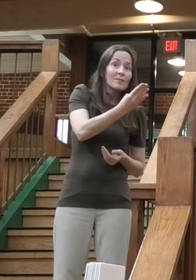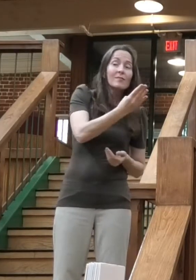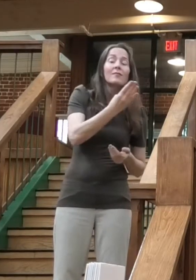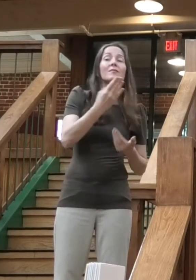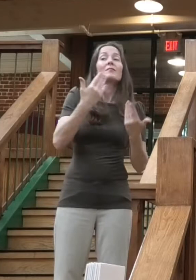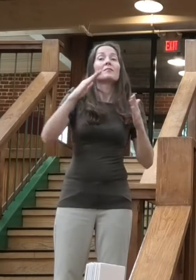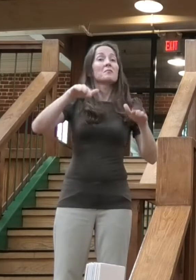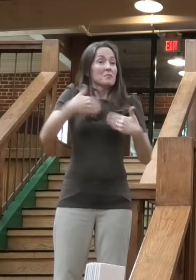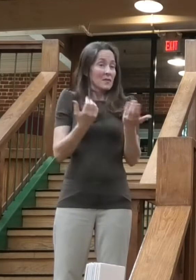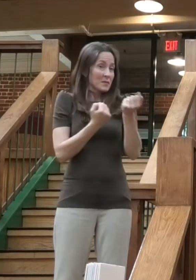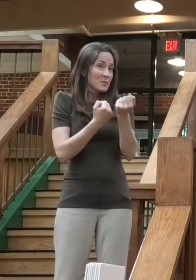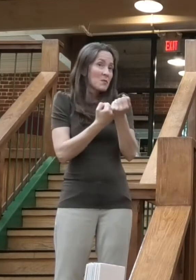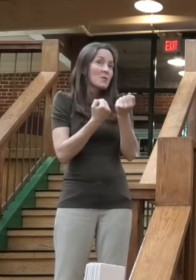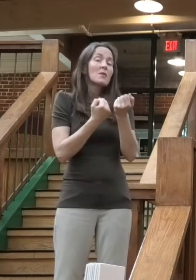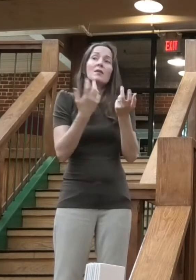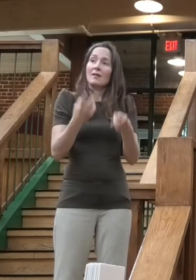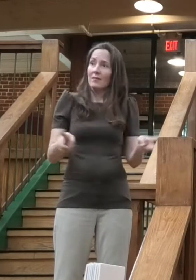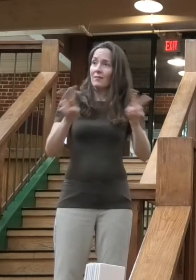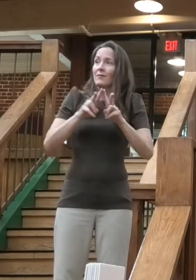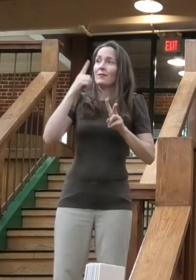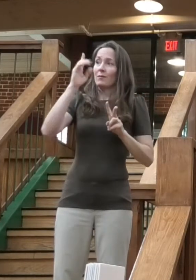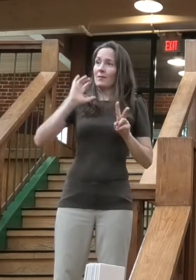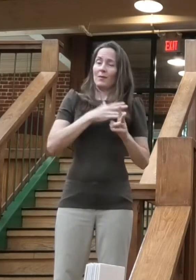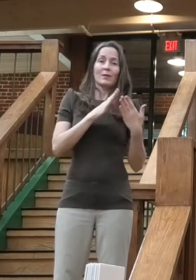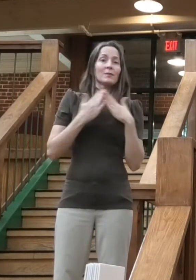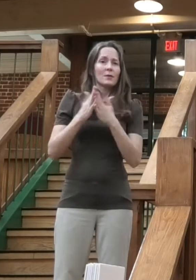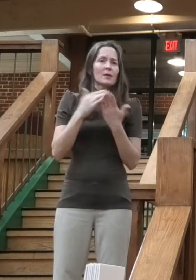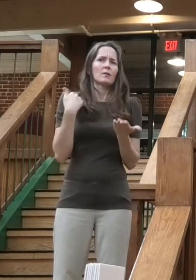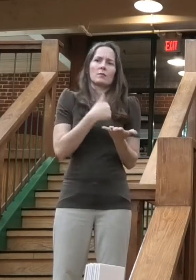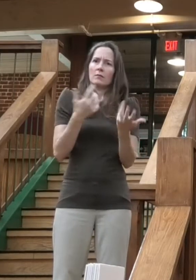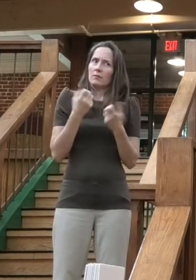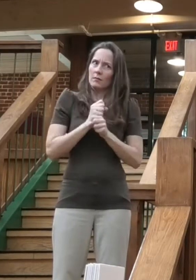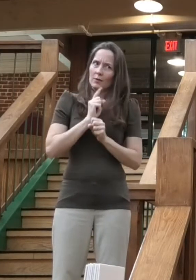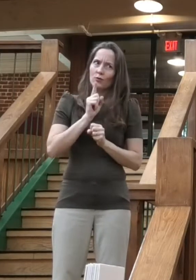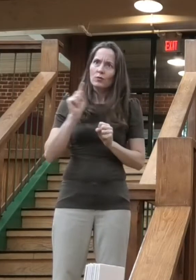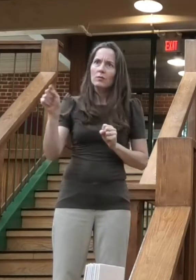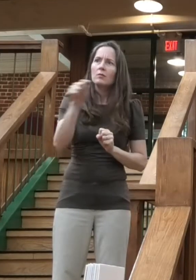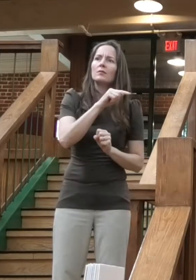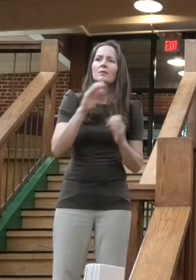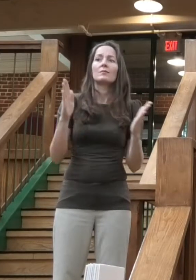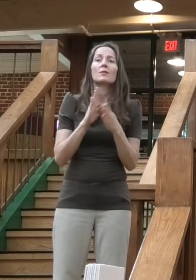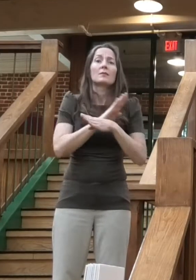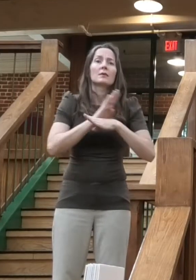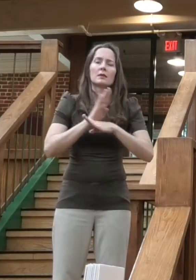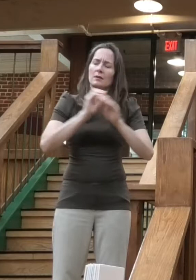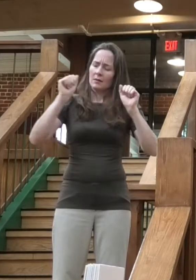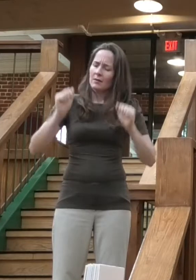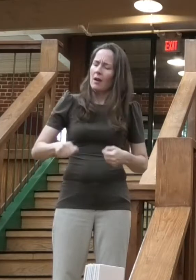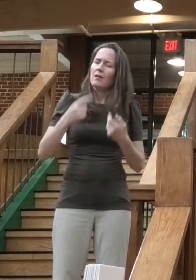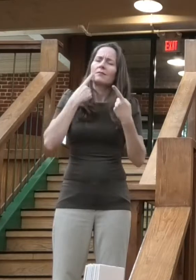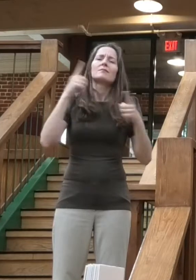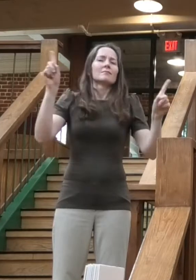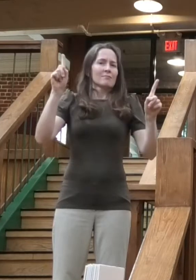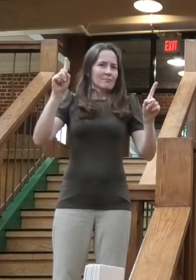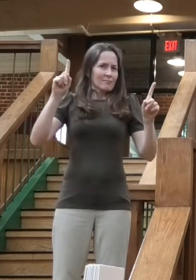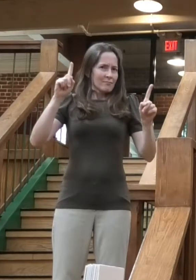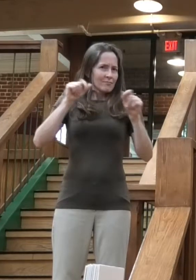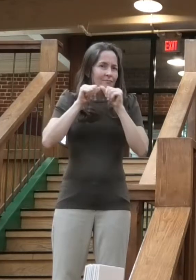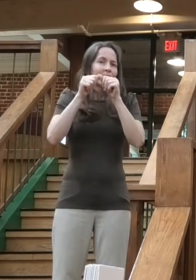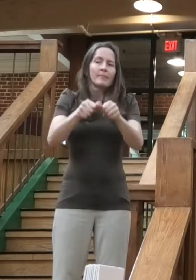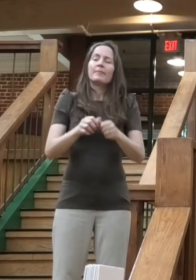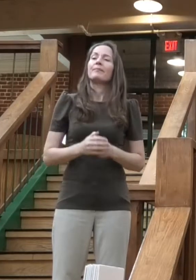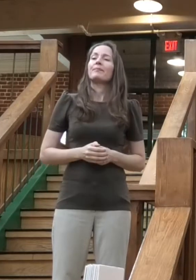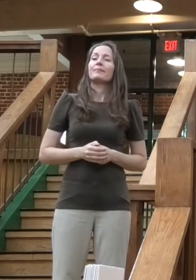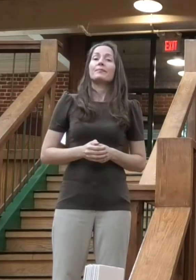and ensure that they, too, are able to survive. Howard County received $57